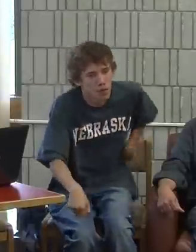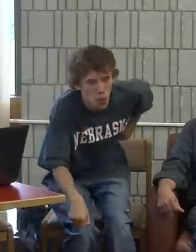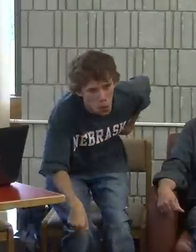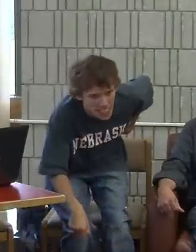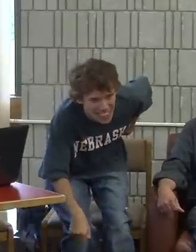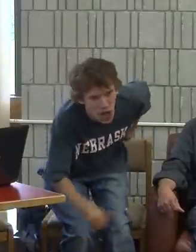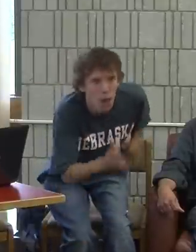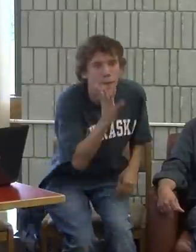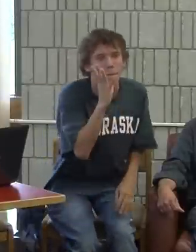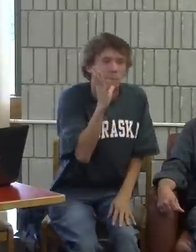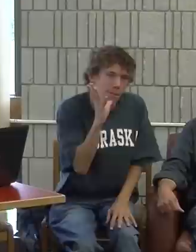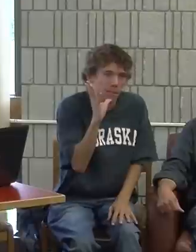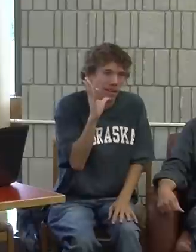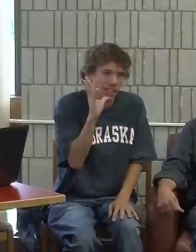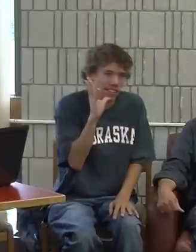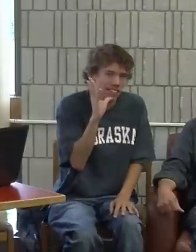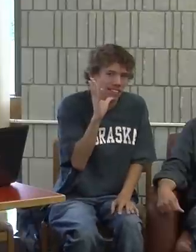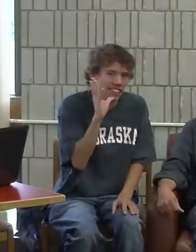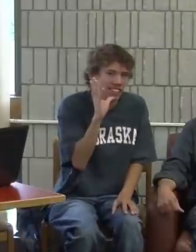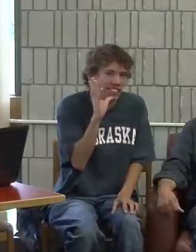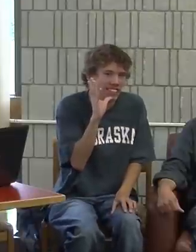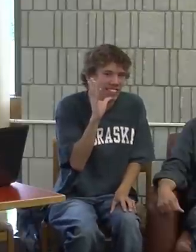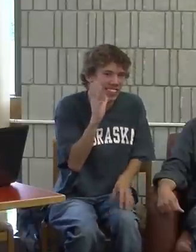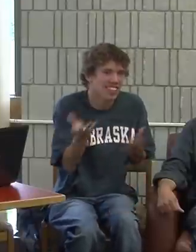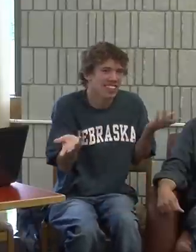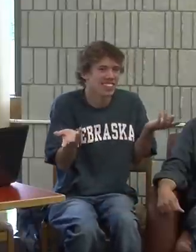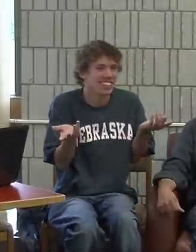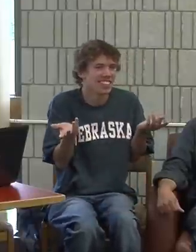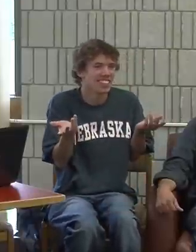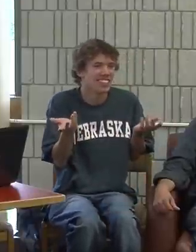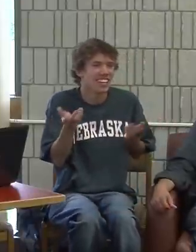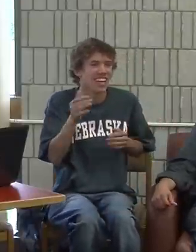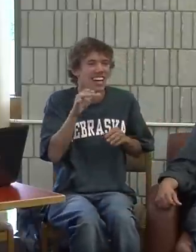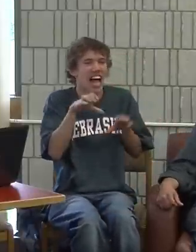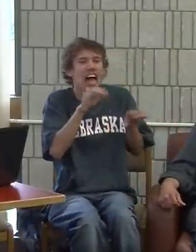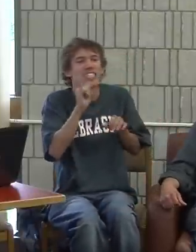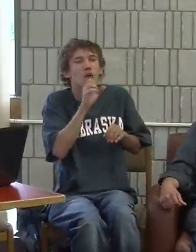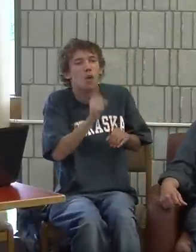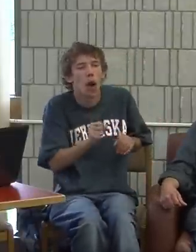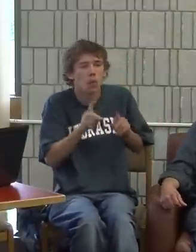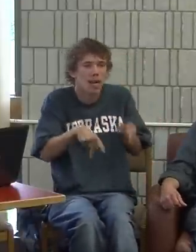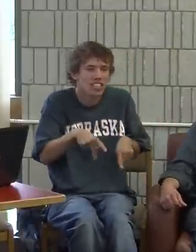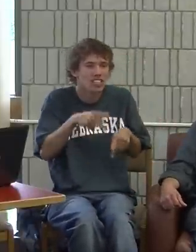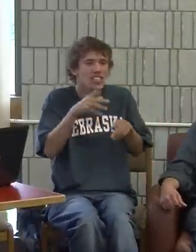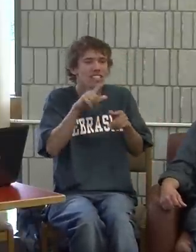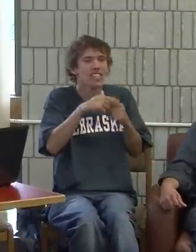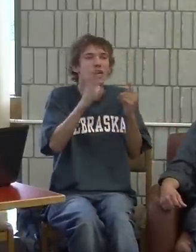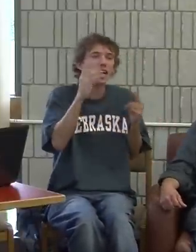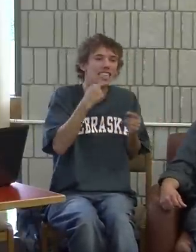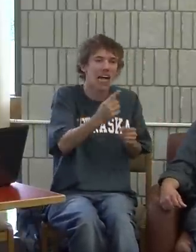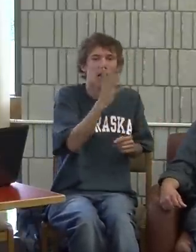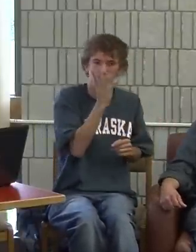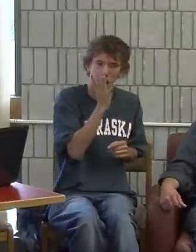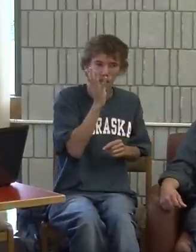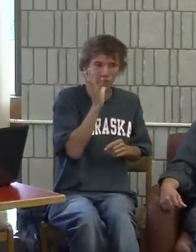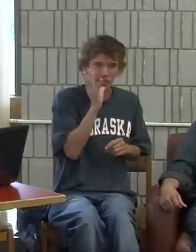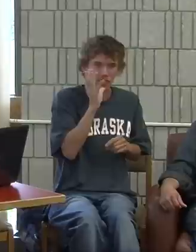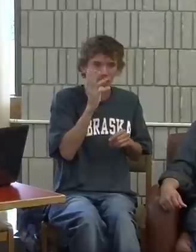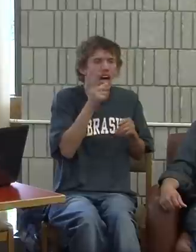something like my grandmother, know, they'd be hunched over like an old person. You know, this is my grandmother. Or they'd act like an old person in gesture.